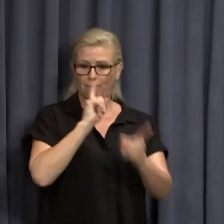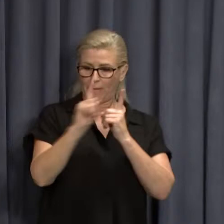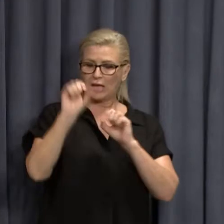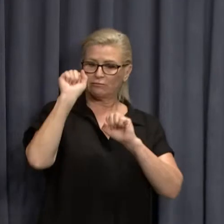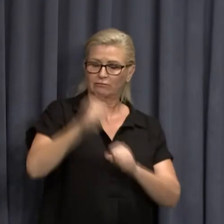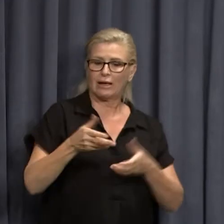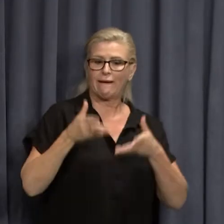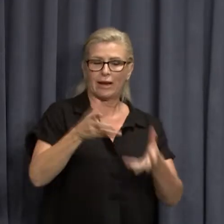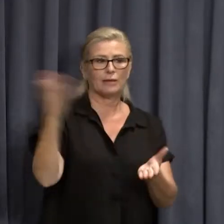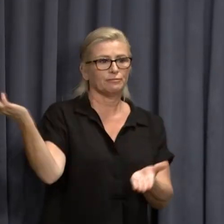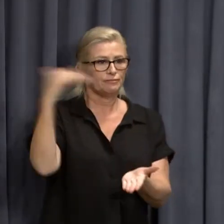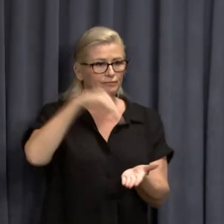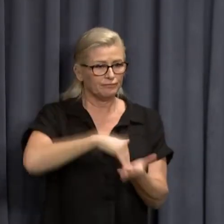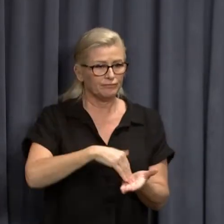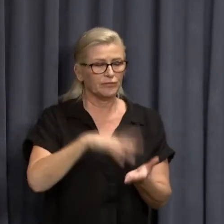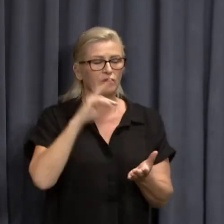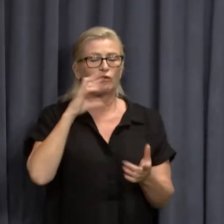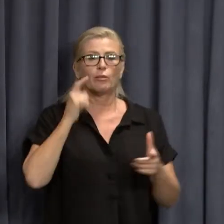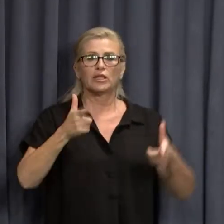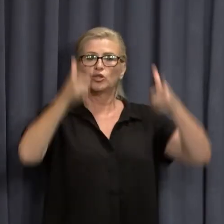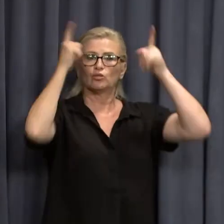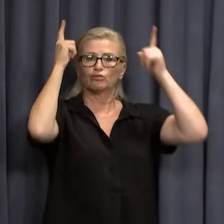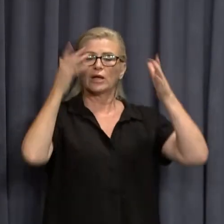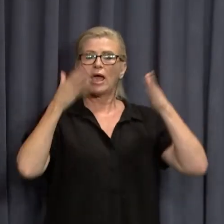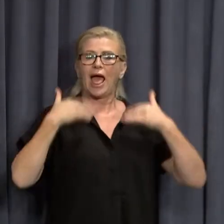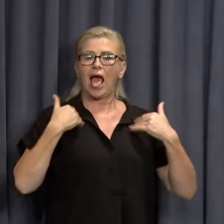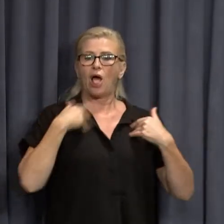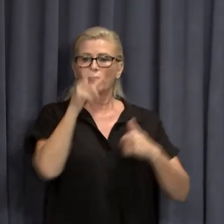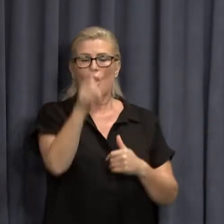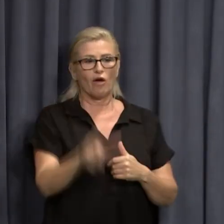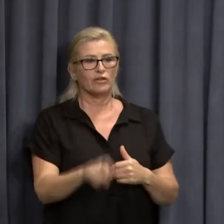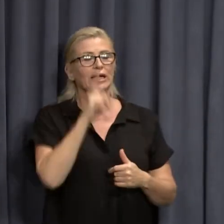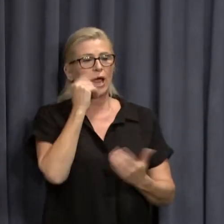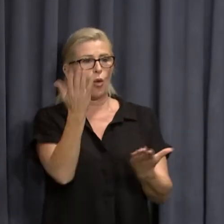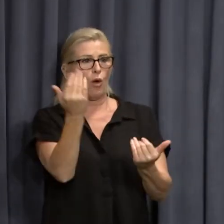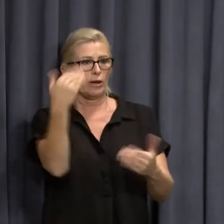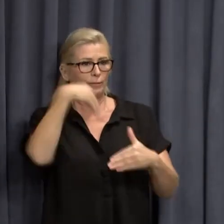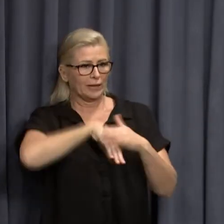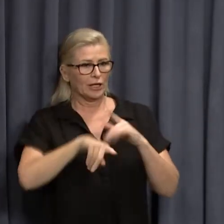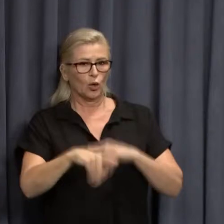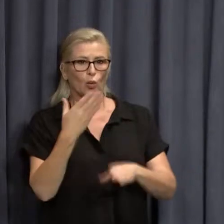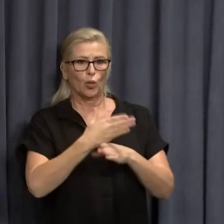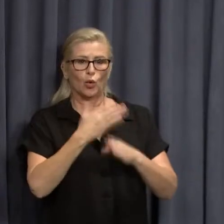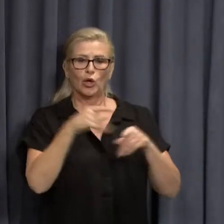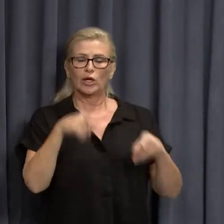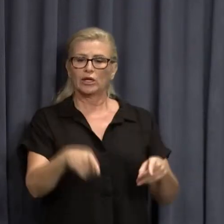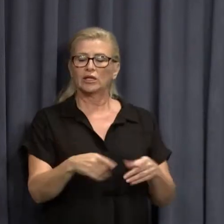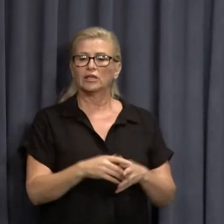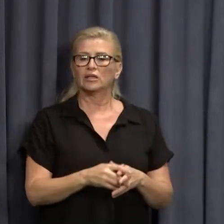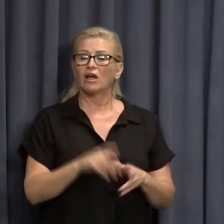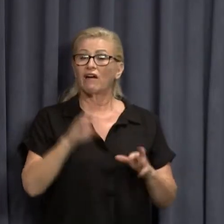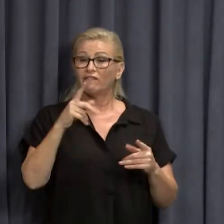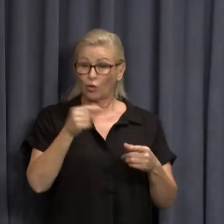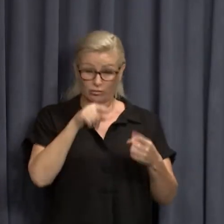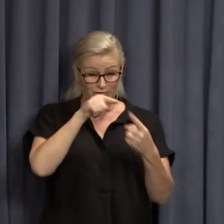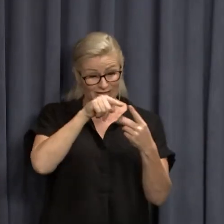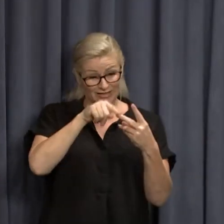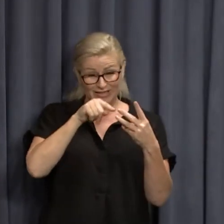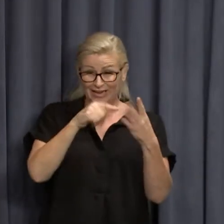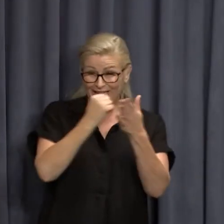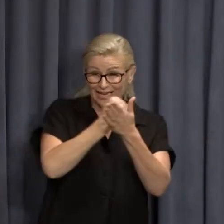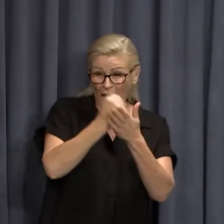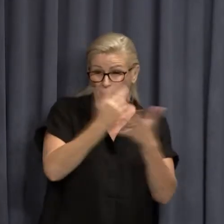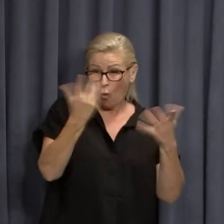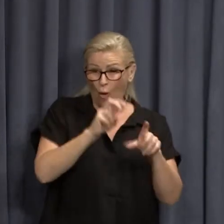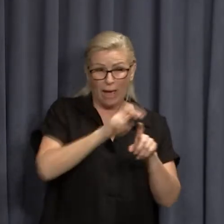the CHO, by the Chief Health Officer to come into Western Australia and work in a healthcare setting. In terms of exact numbers and where they